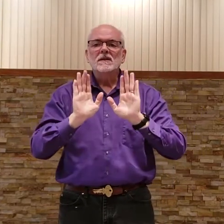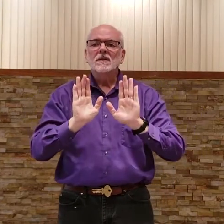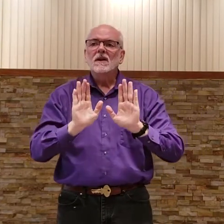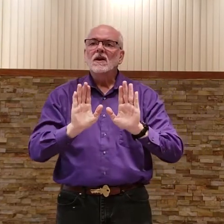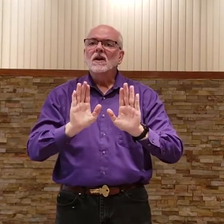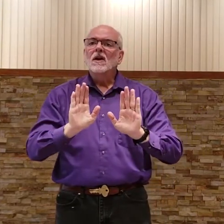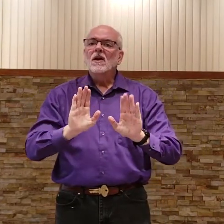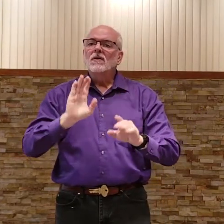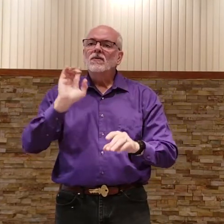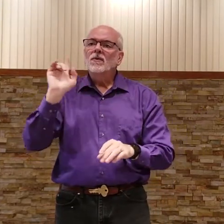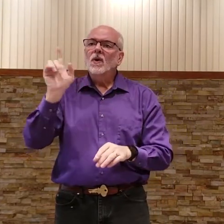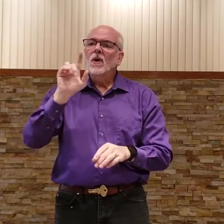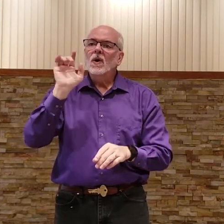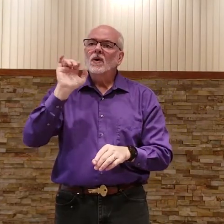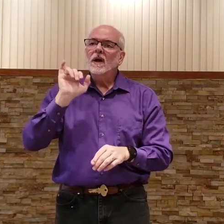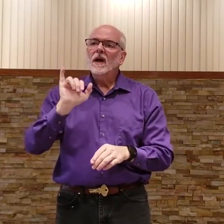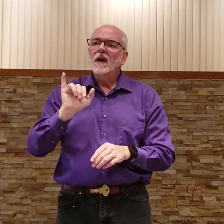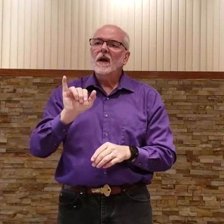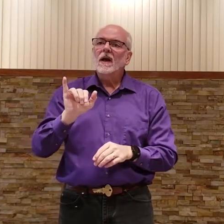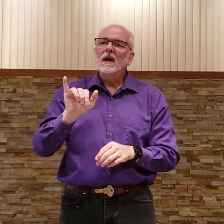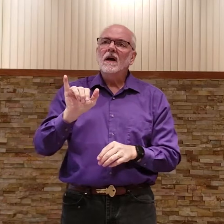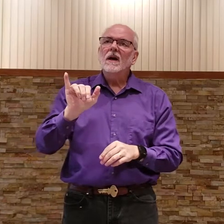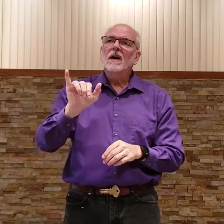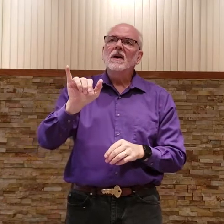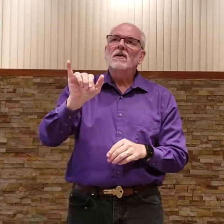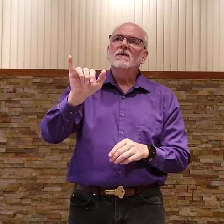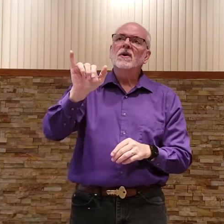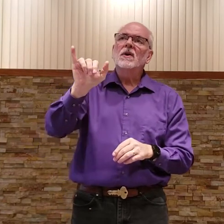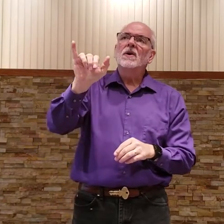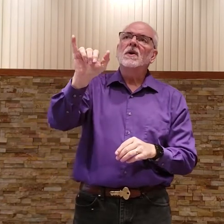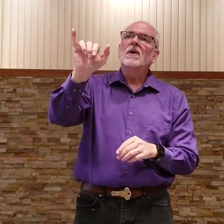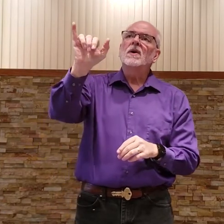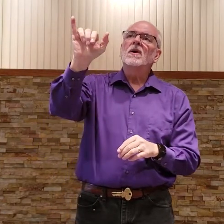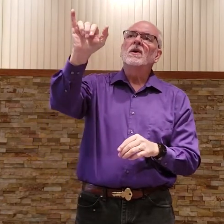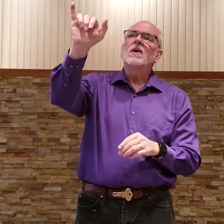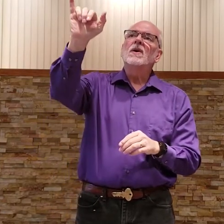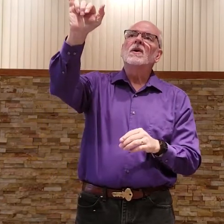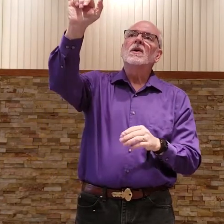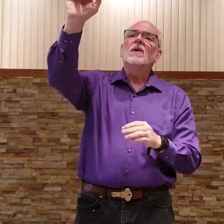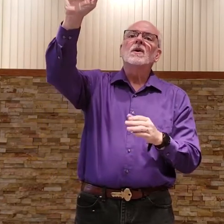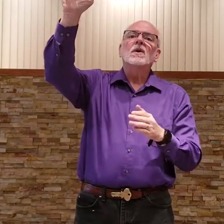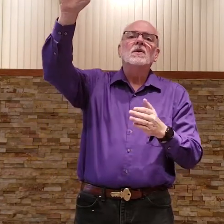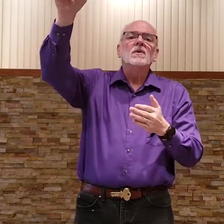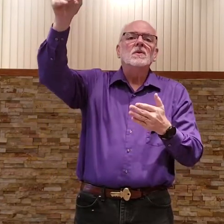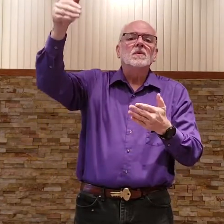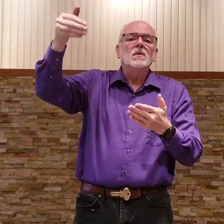forever new